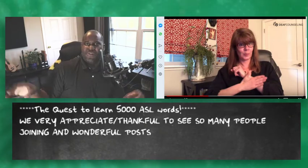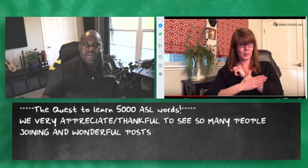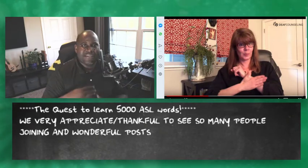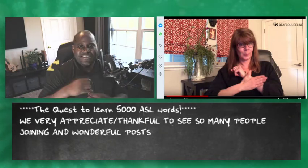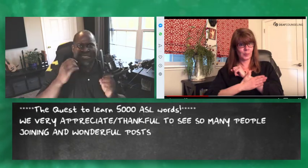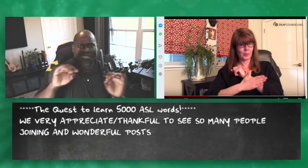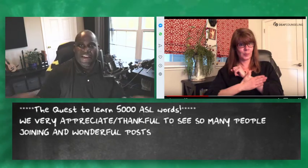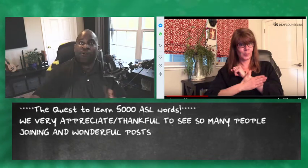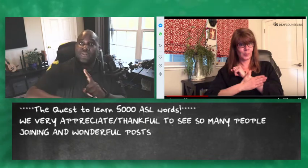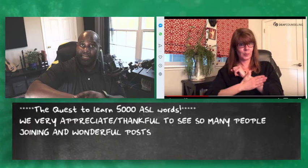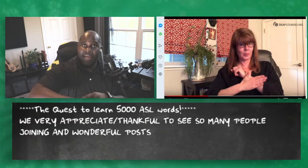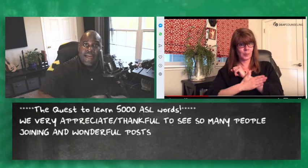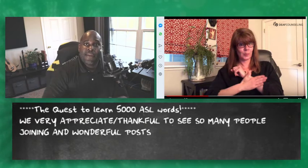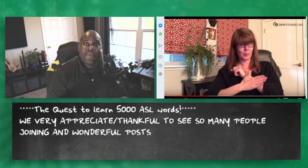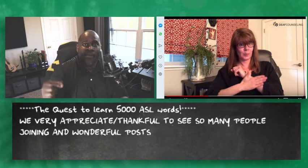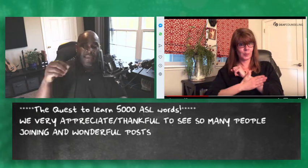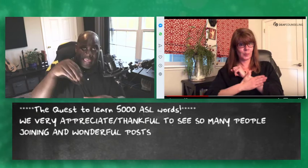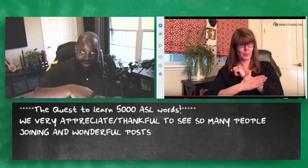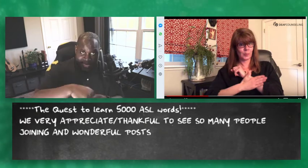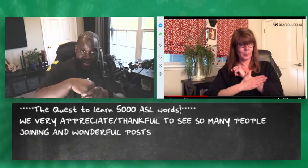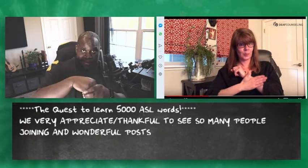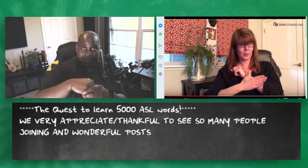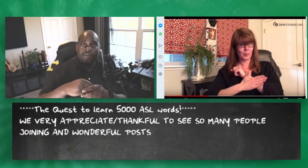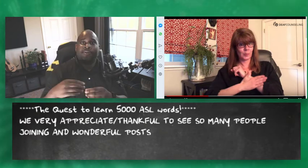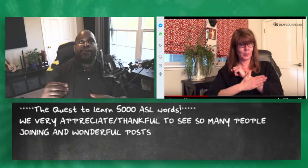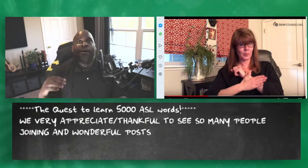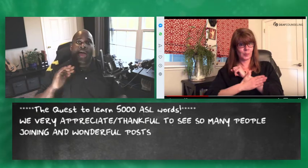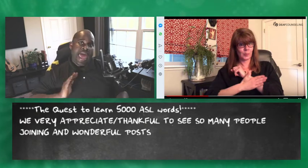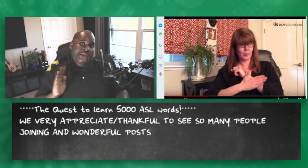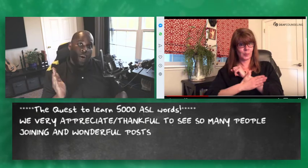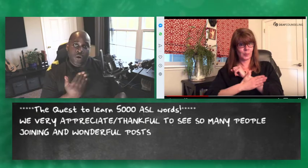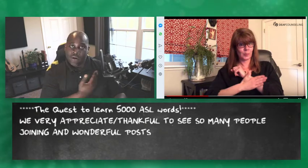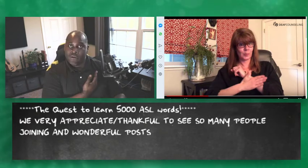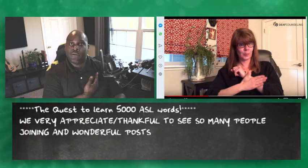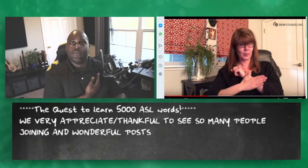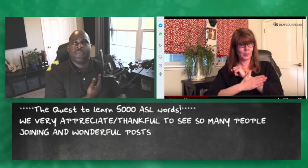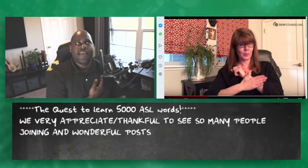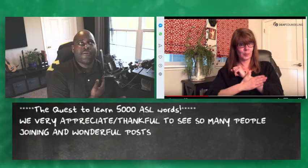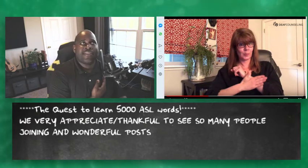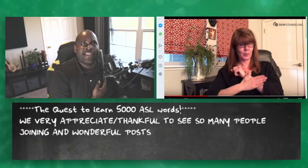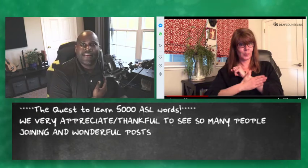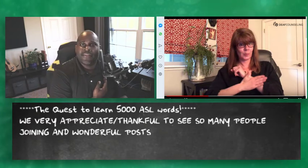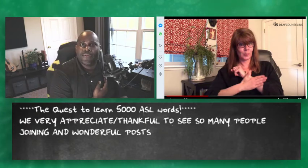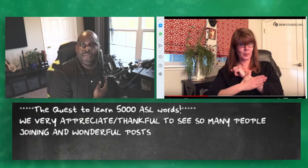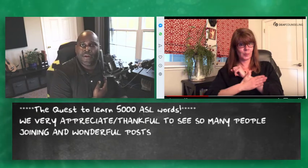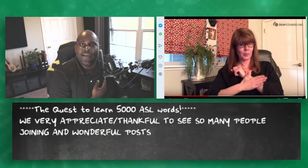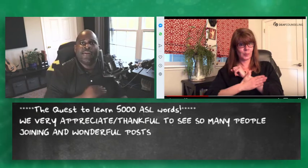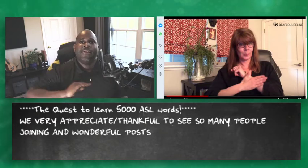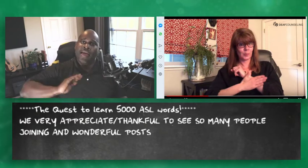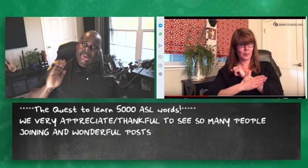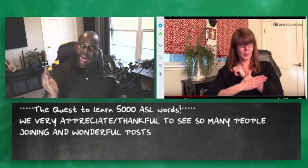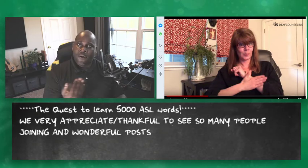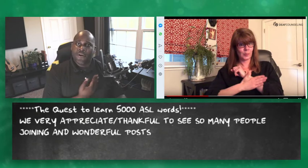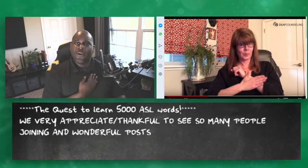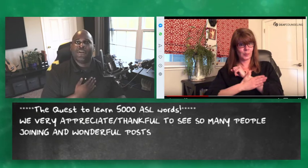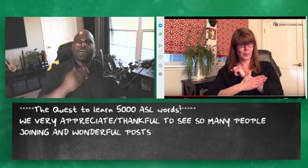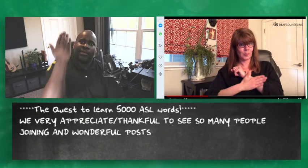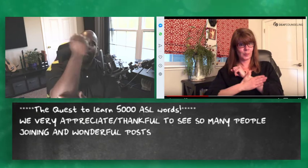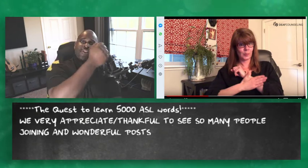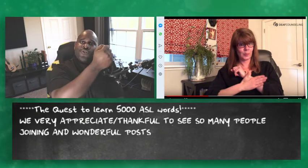terrible time in our that was like lesson number three our country